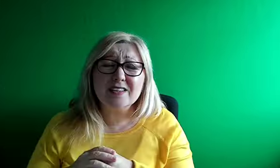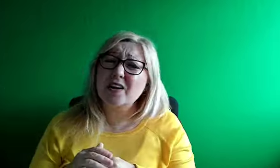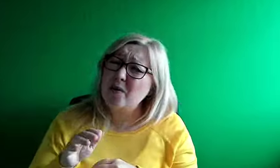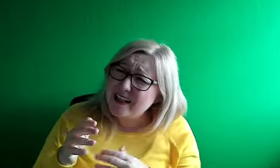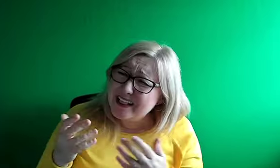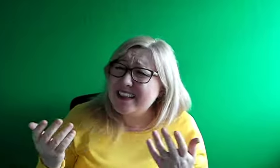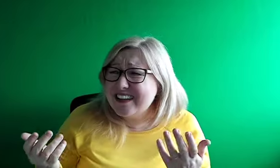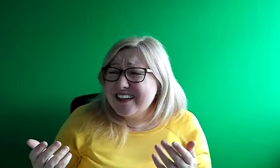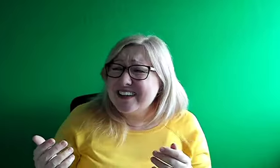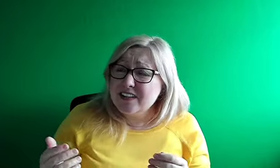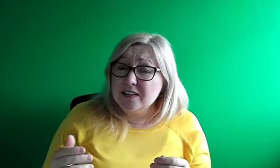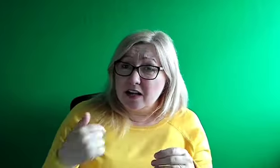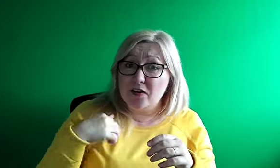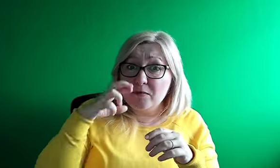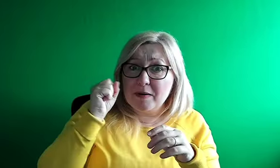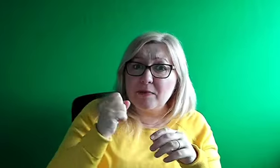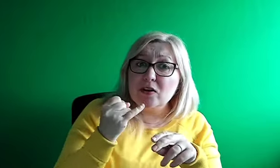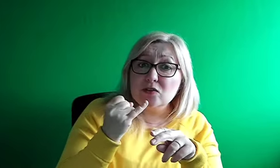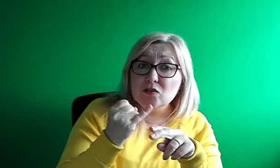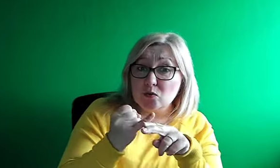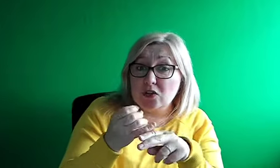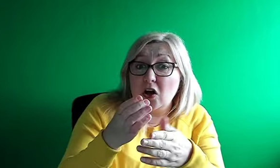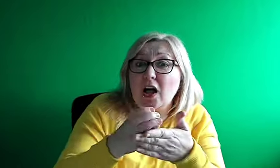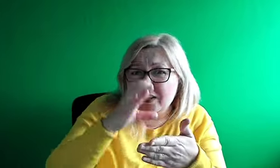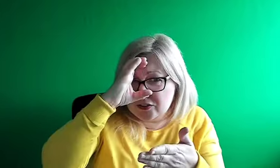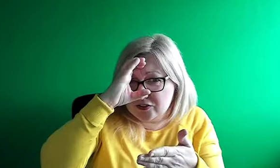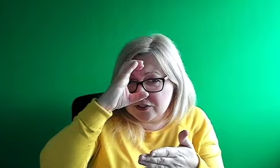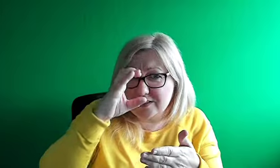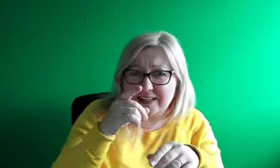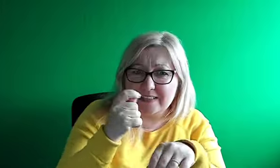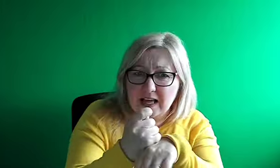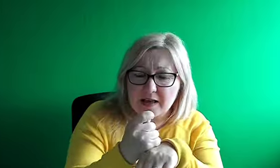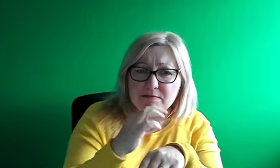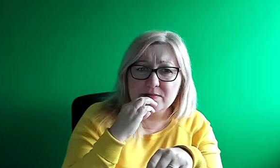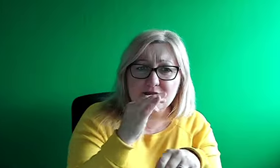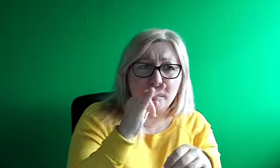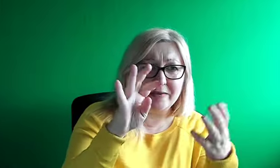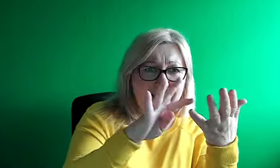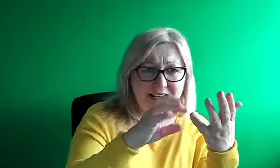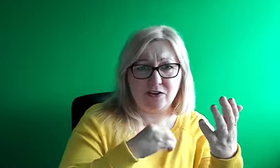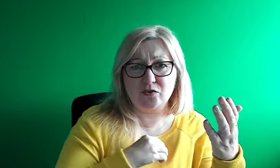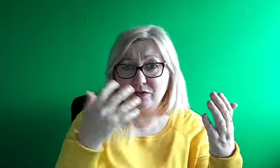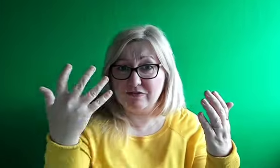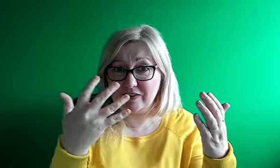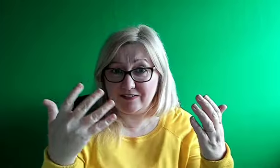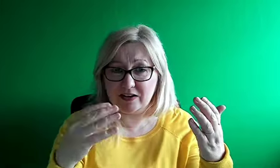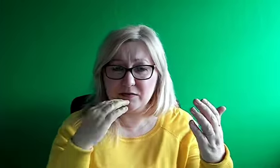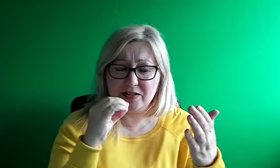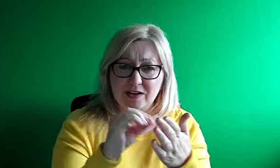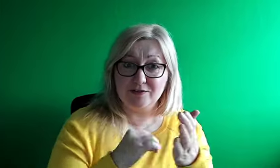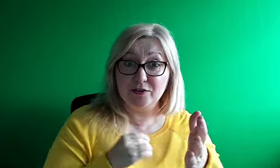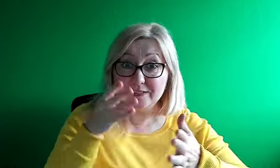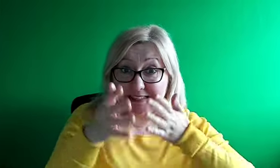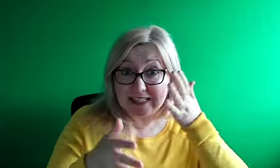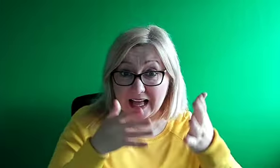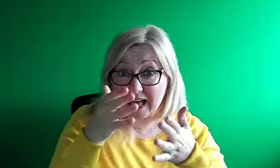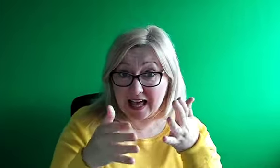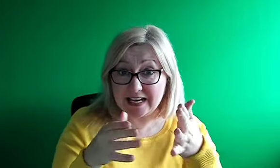a lot of time, like a break, you know, there's deaf people in your course, you have to keep signing, know, it would be rude, because you know how to convert it on yourself,